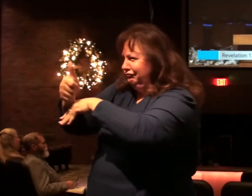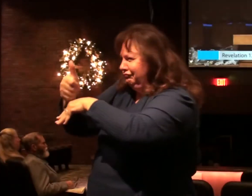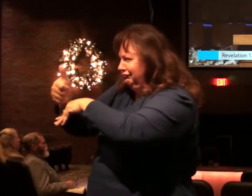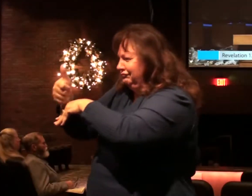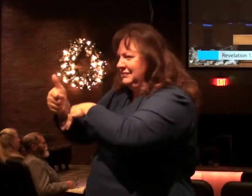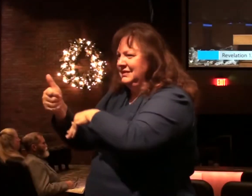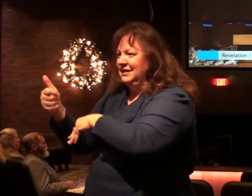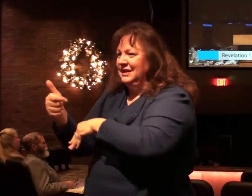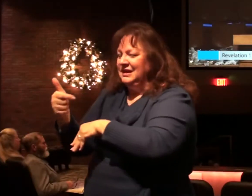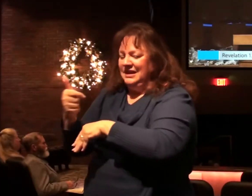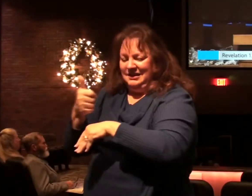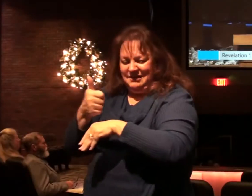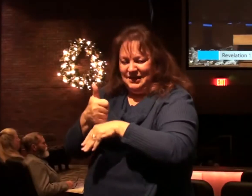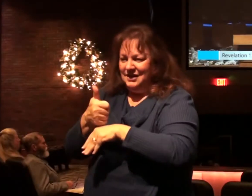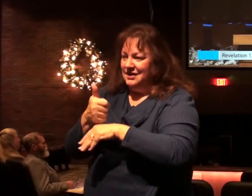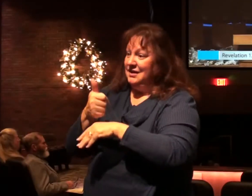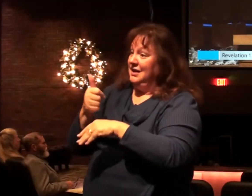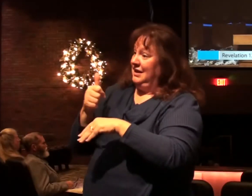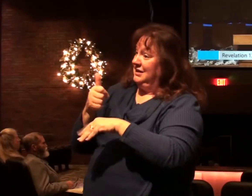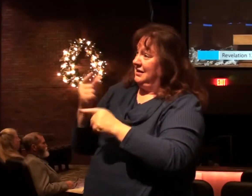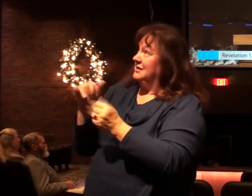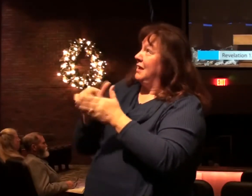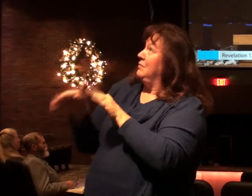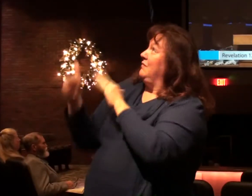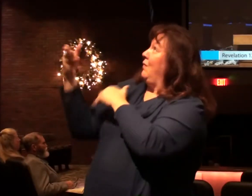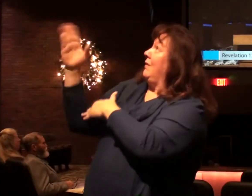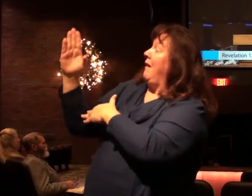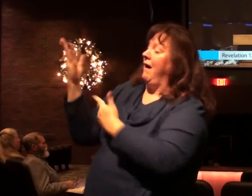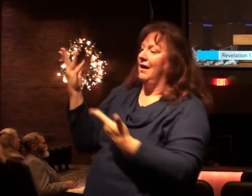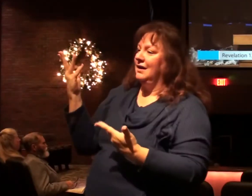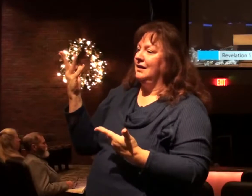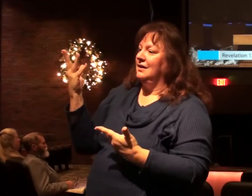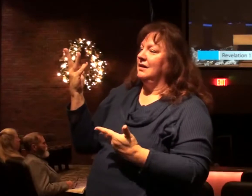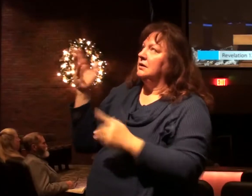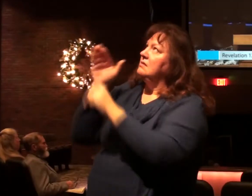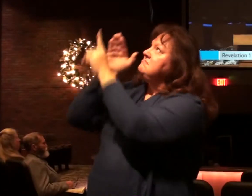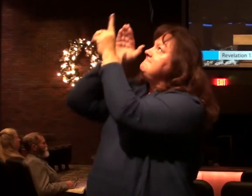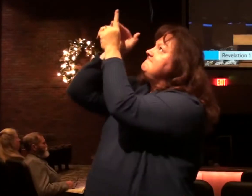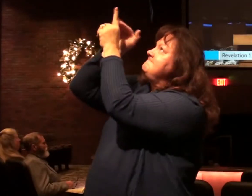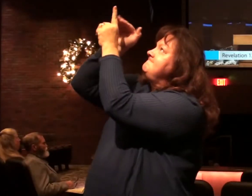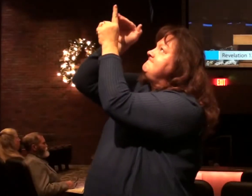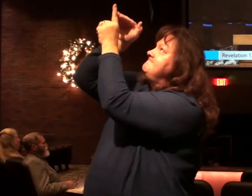who accuses them before our God day and night. He is relentless.